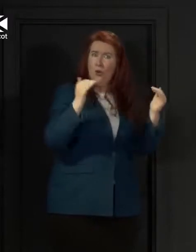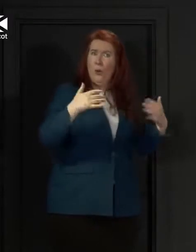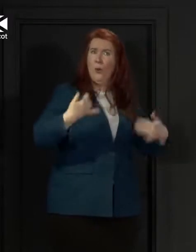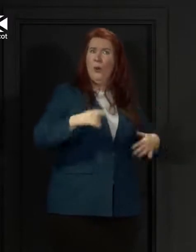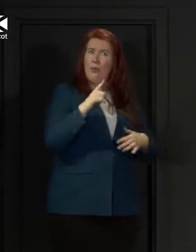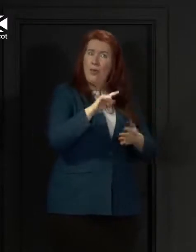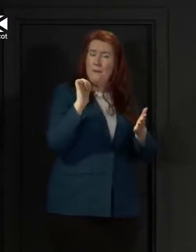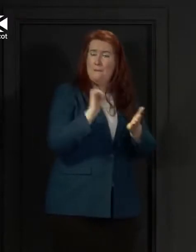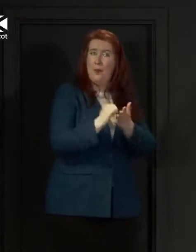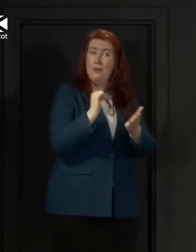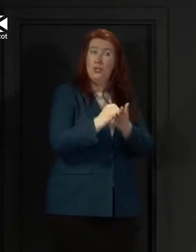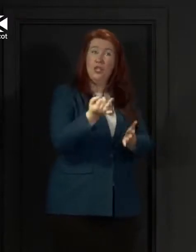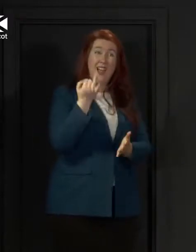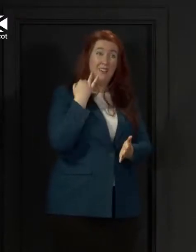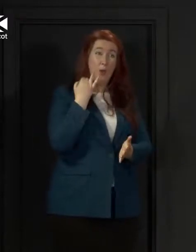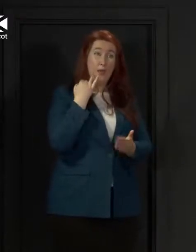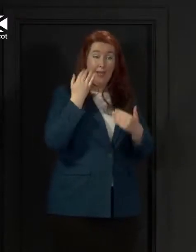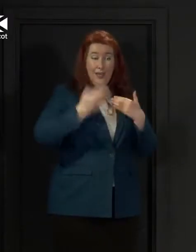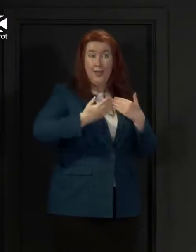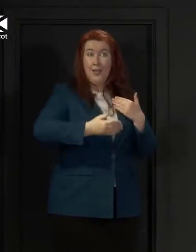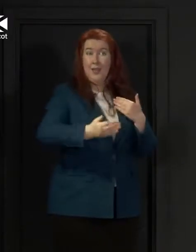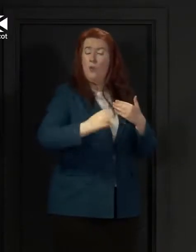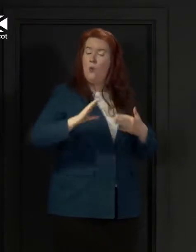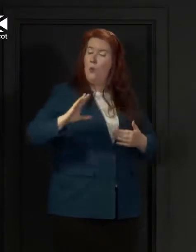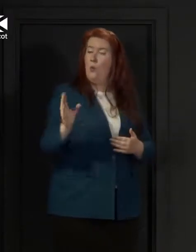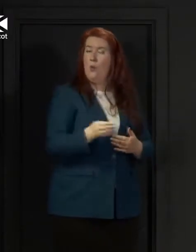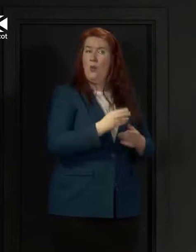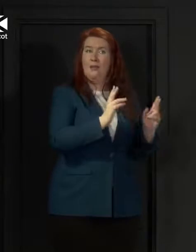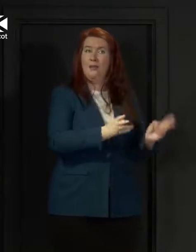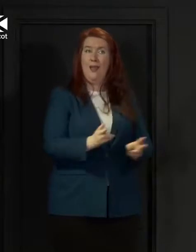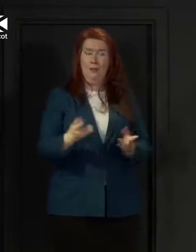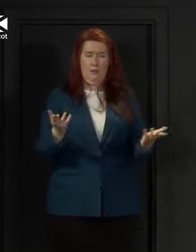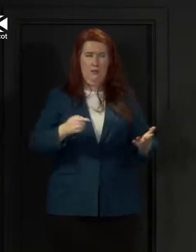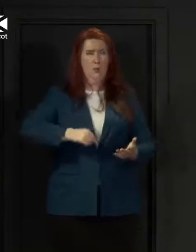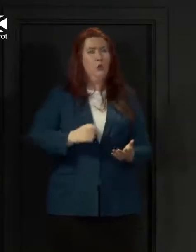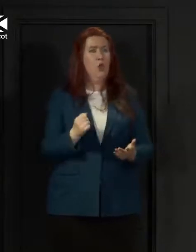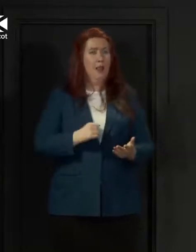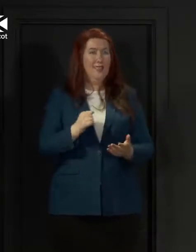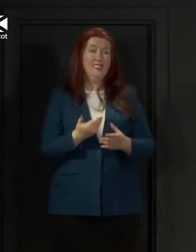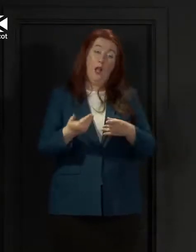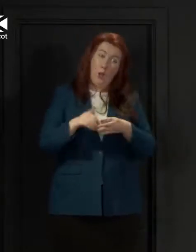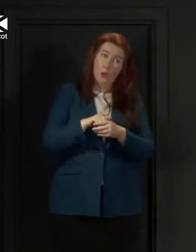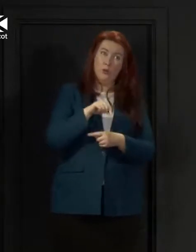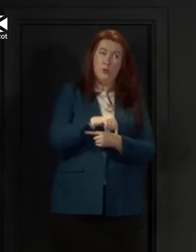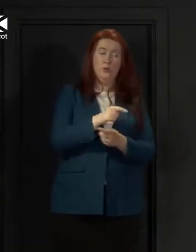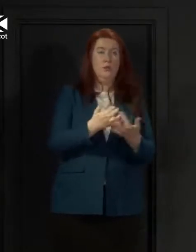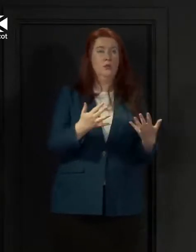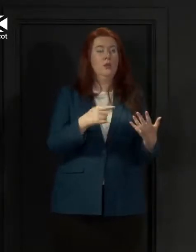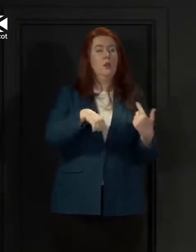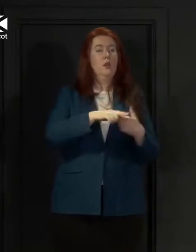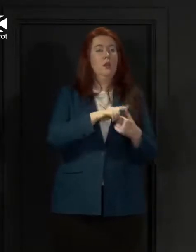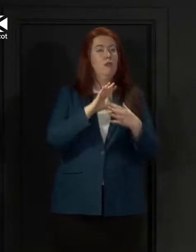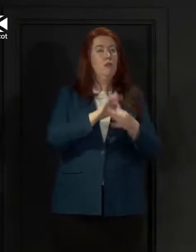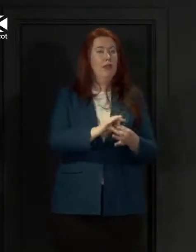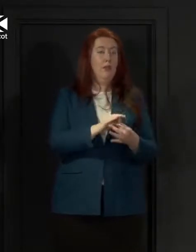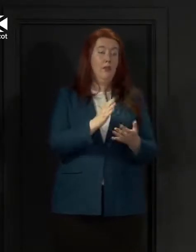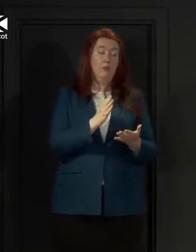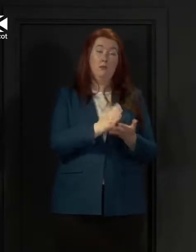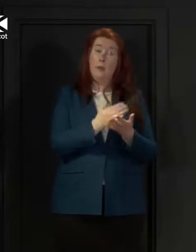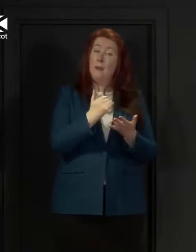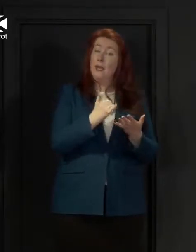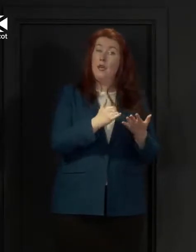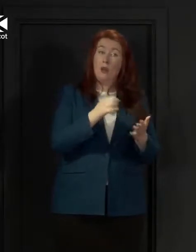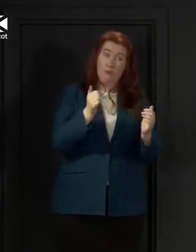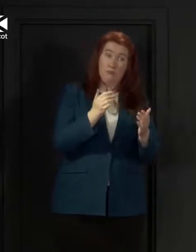every week all deaths in Scotland including those that are related either confirmed